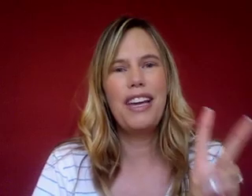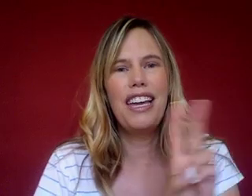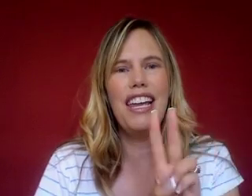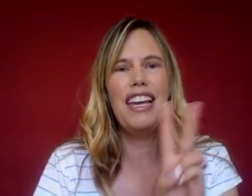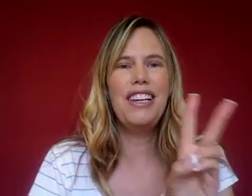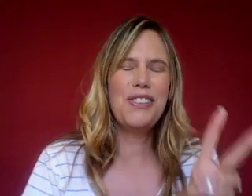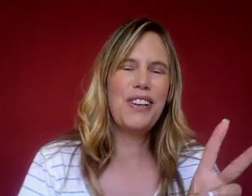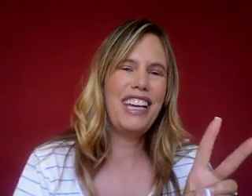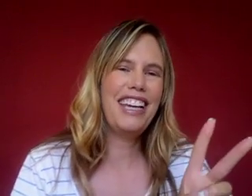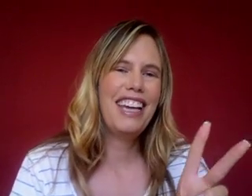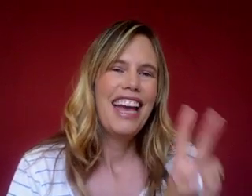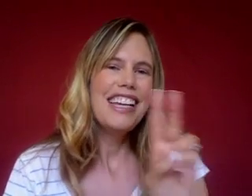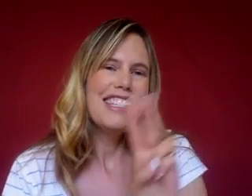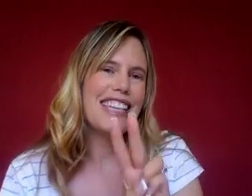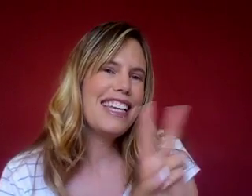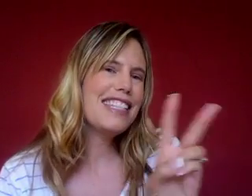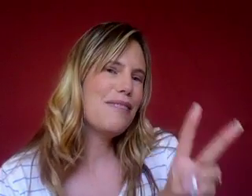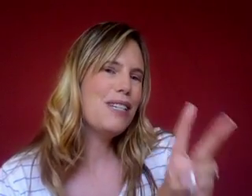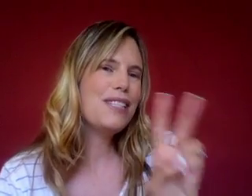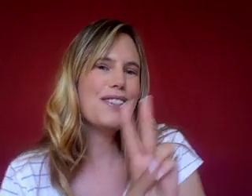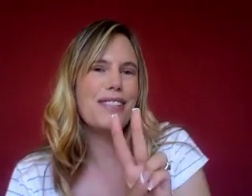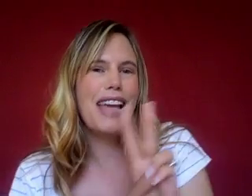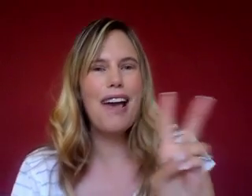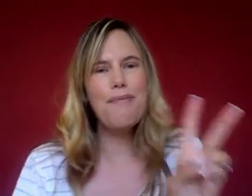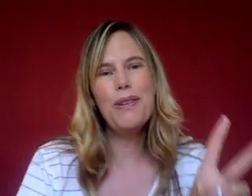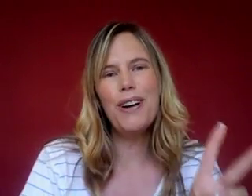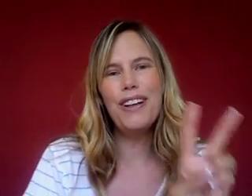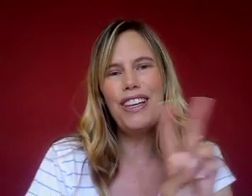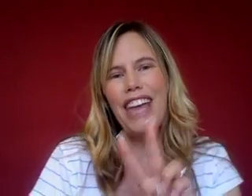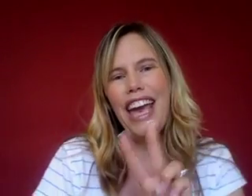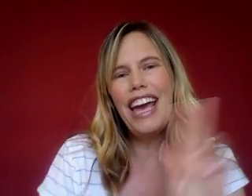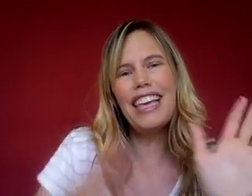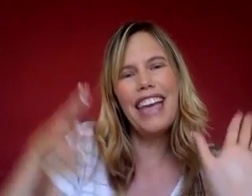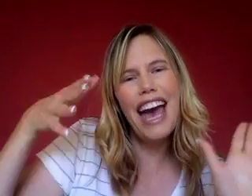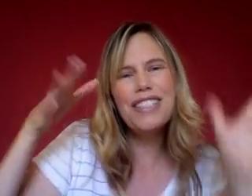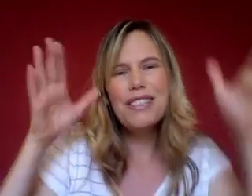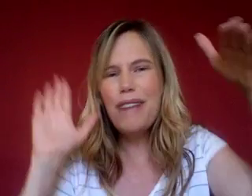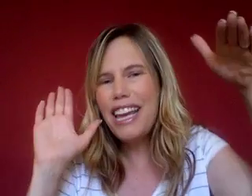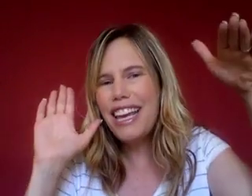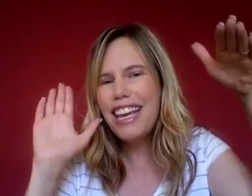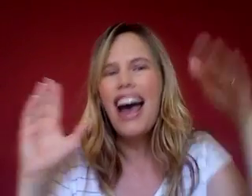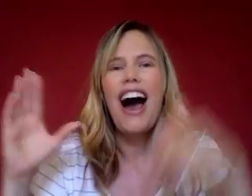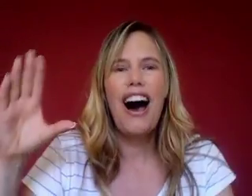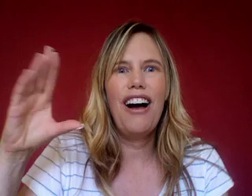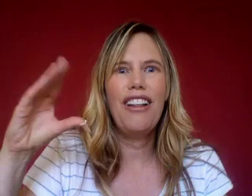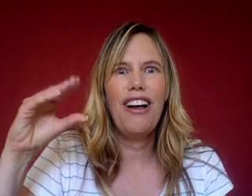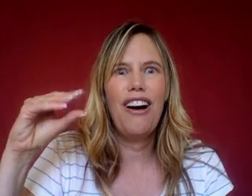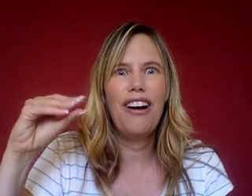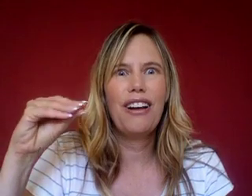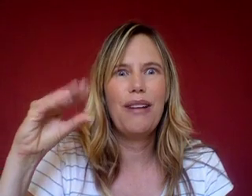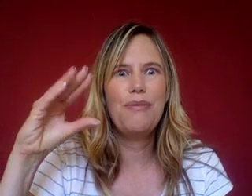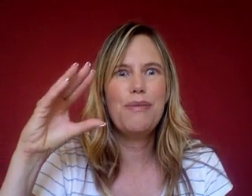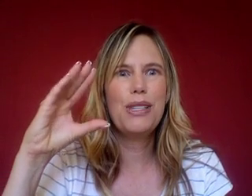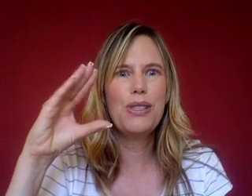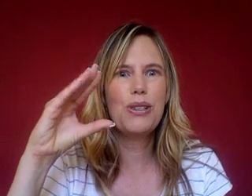in a tree. Teasy, Mr. Samuel, can't catch me. Along comes Mr.